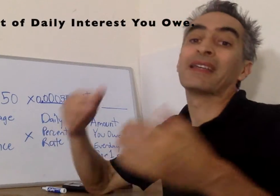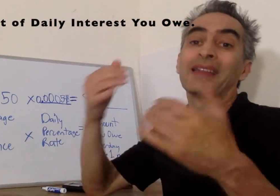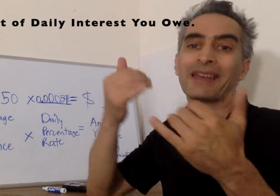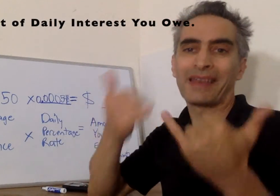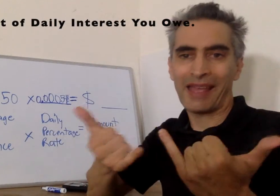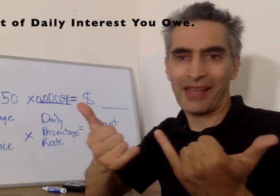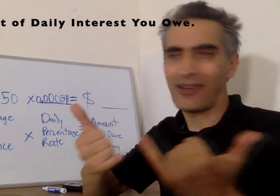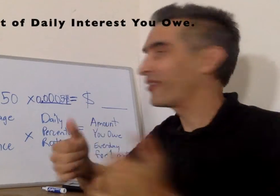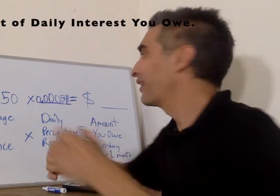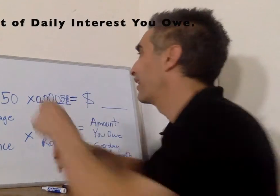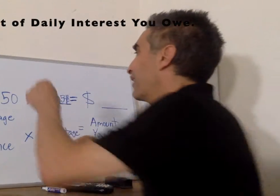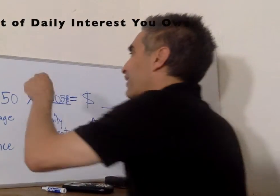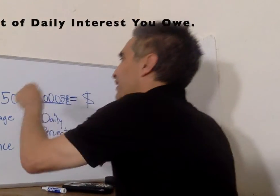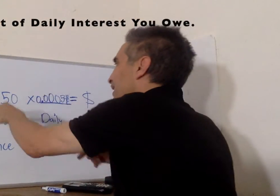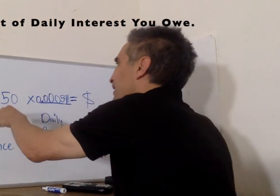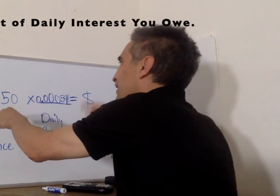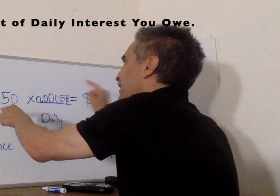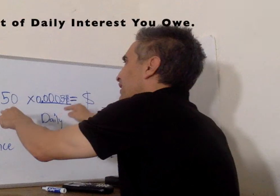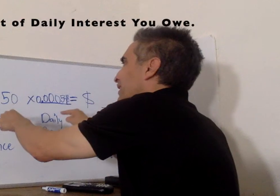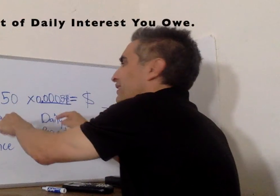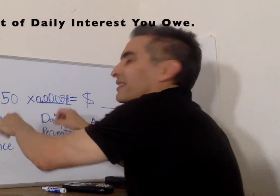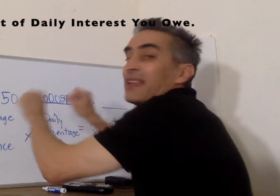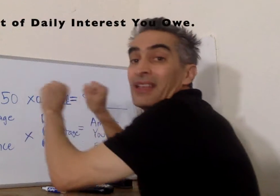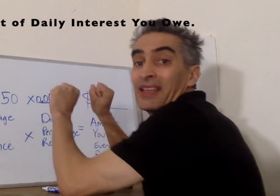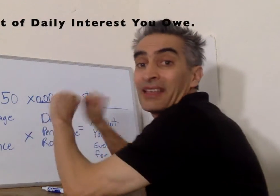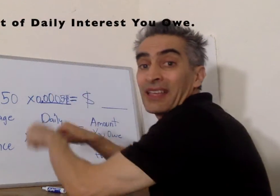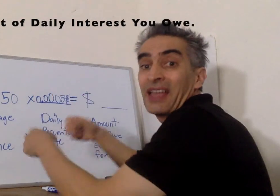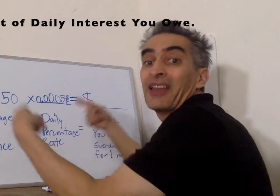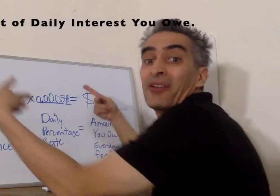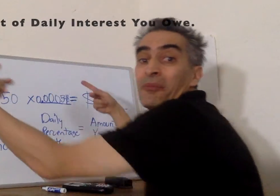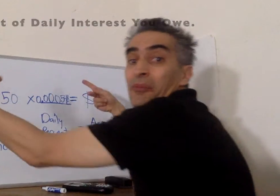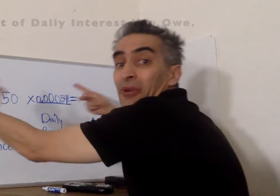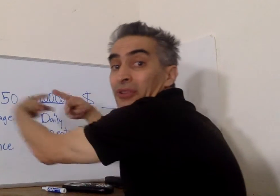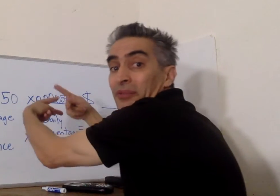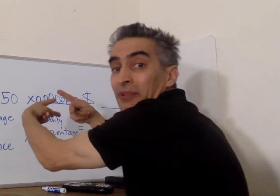the this number and this number I can multiply together